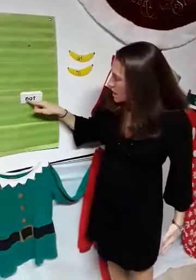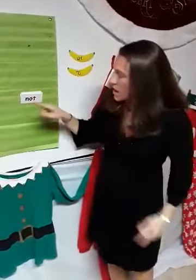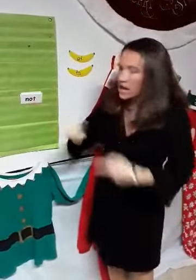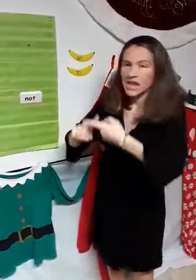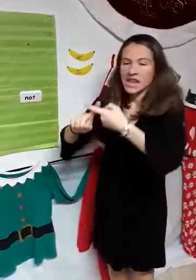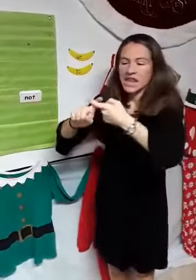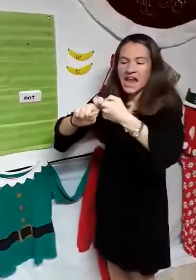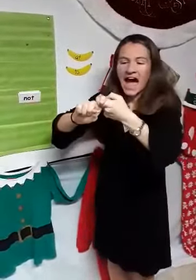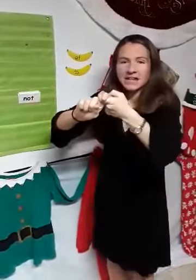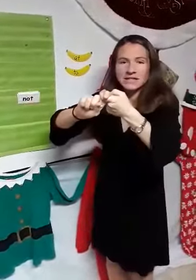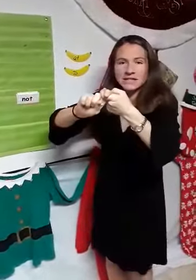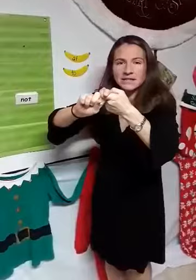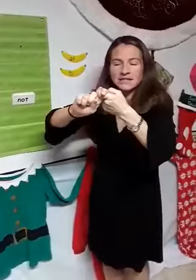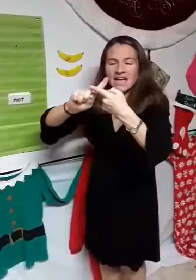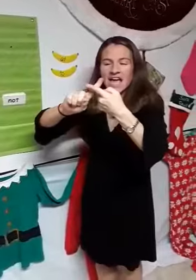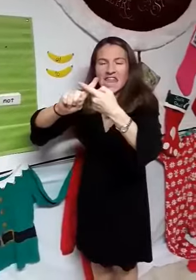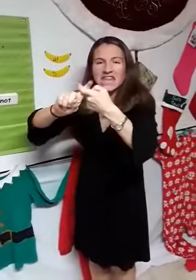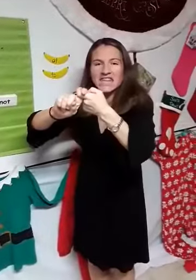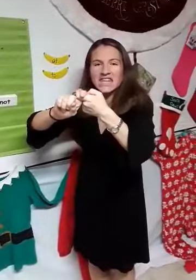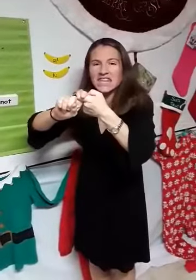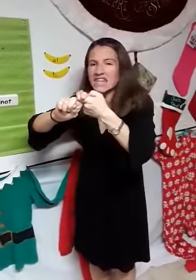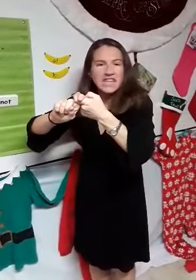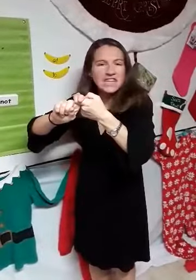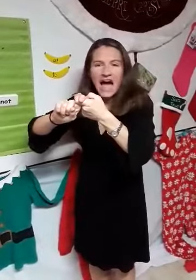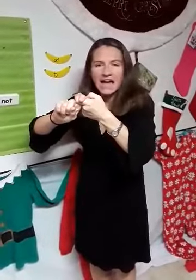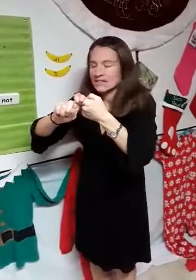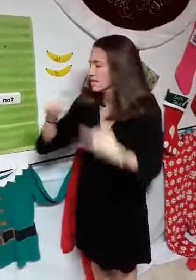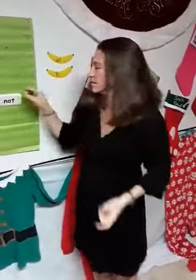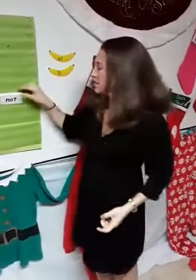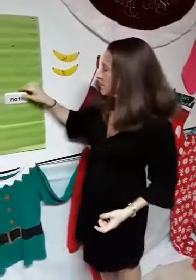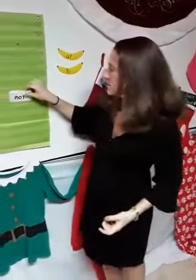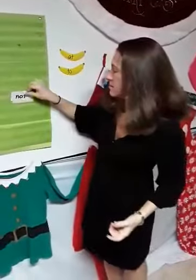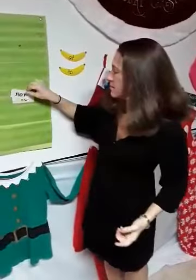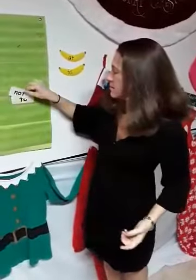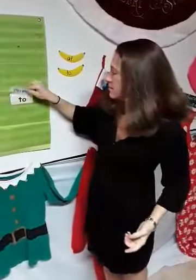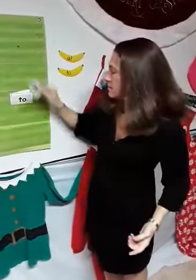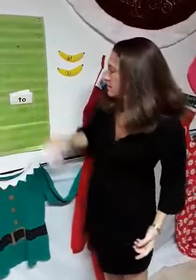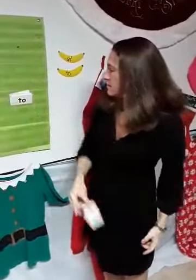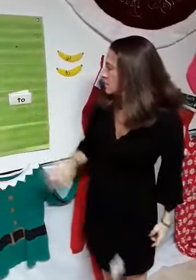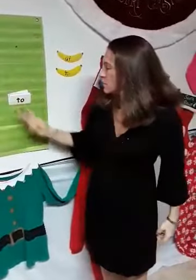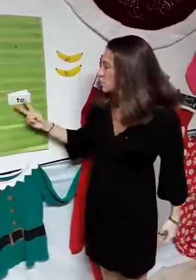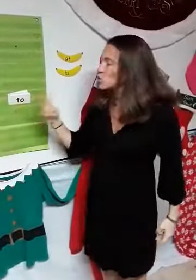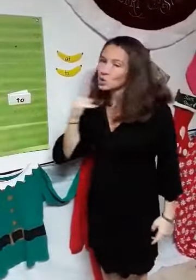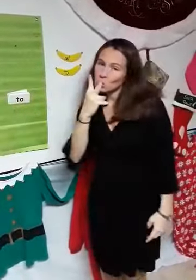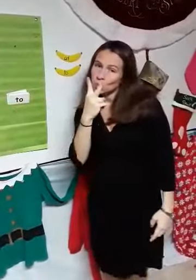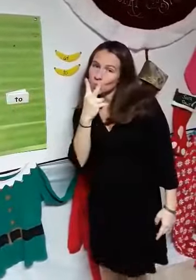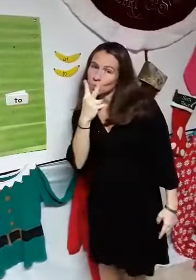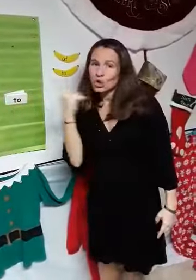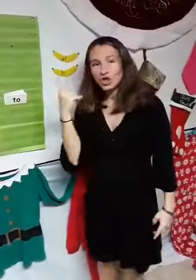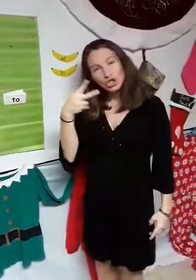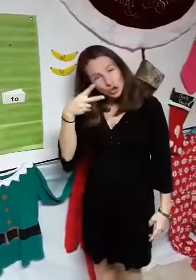Not. Not. Not. To. To.